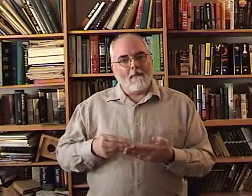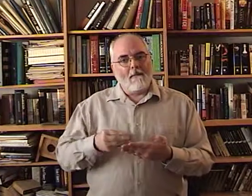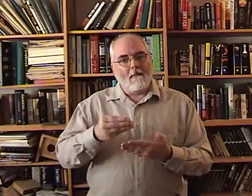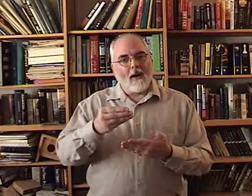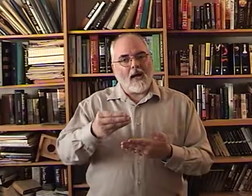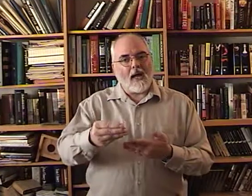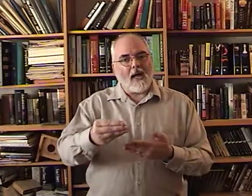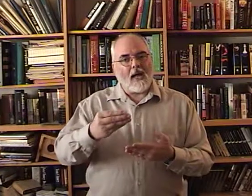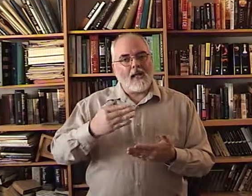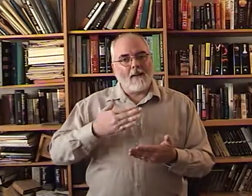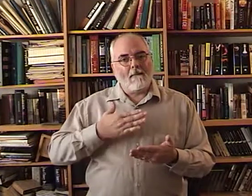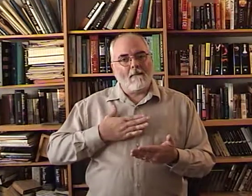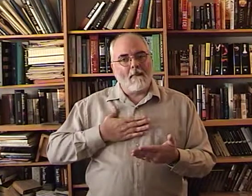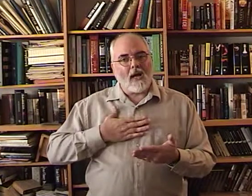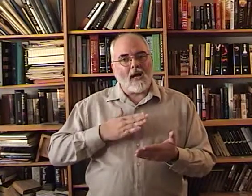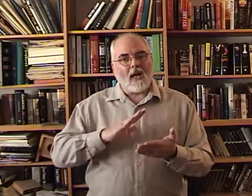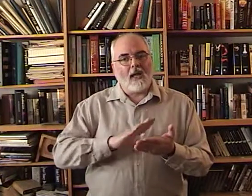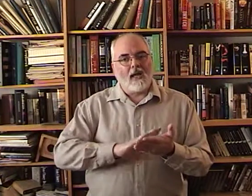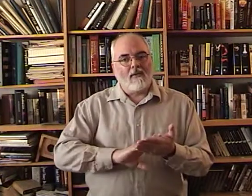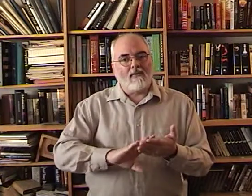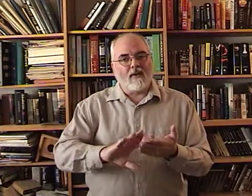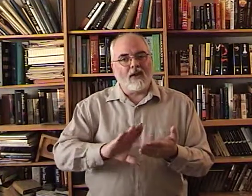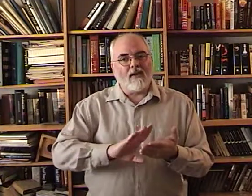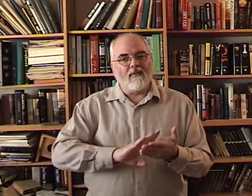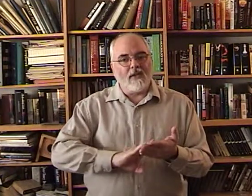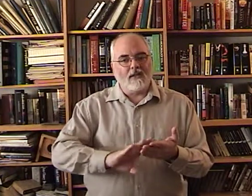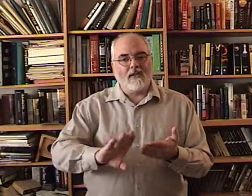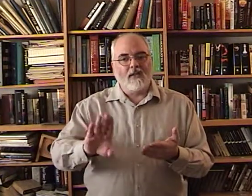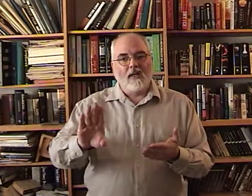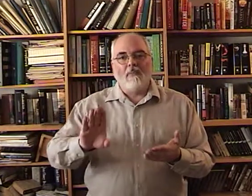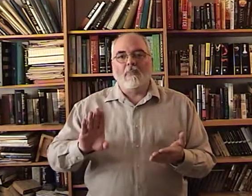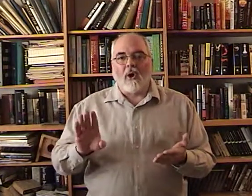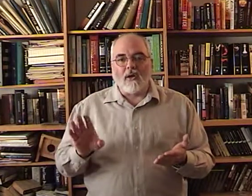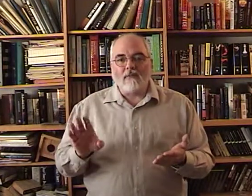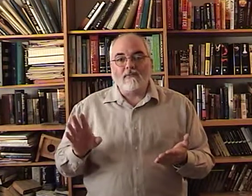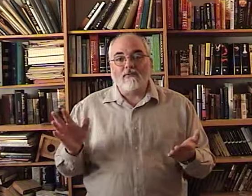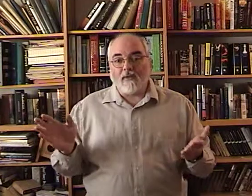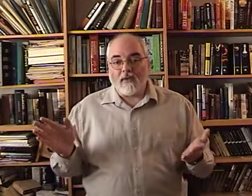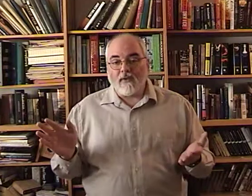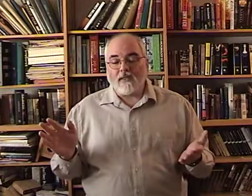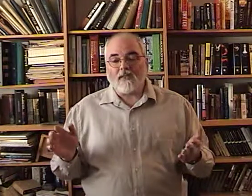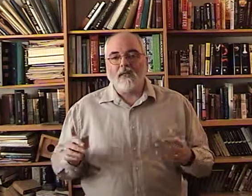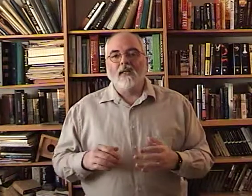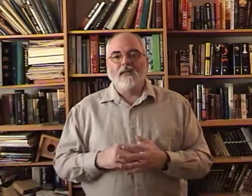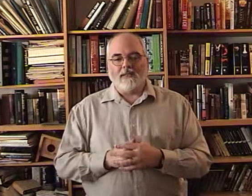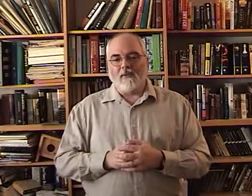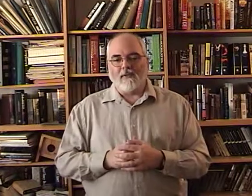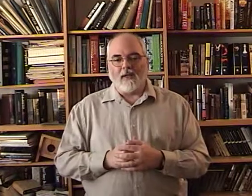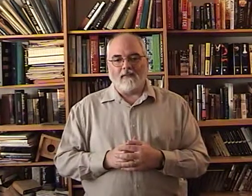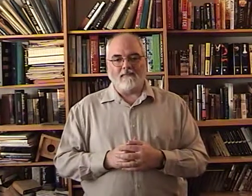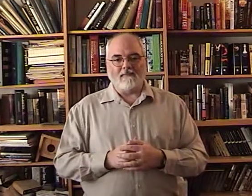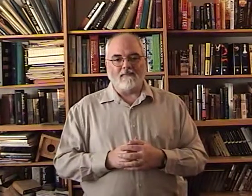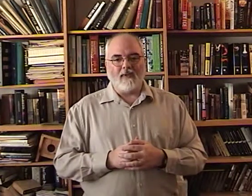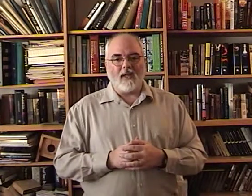By my forgiveness. Pardon. Forgiveness. Same thing. Okay.